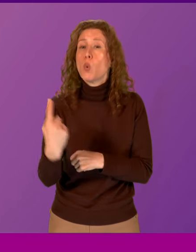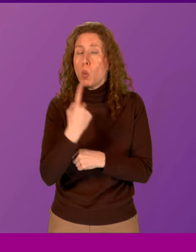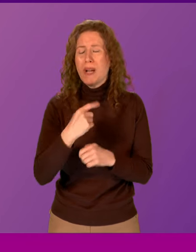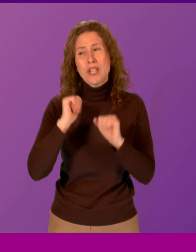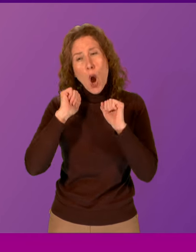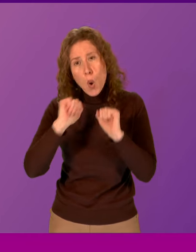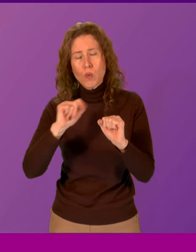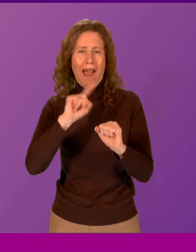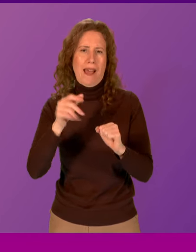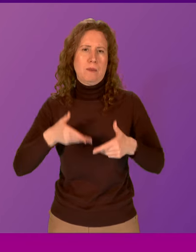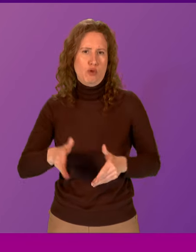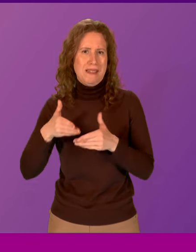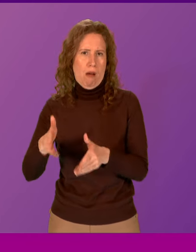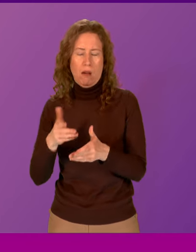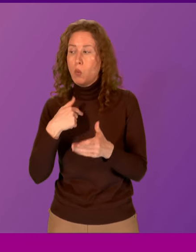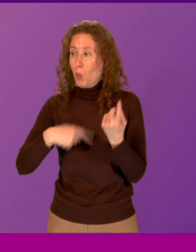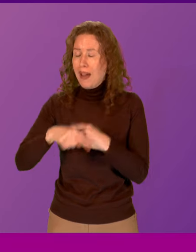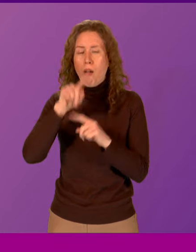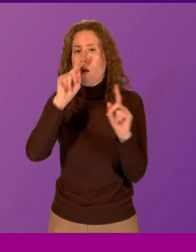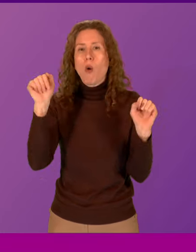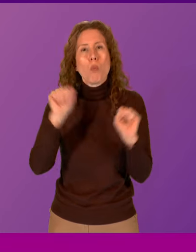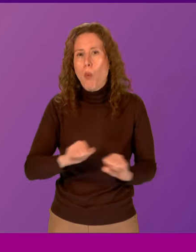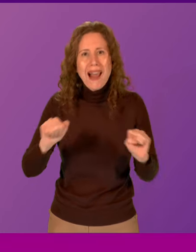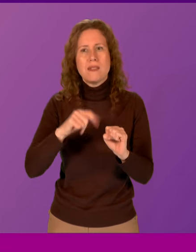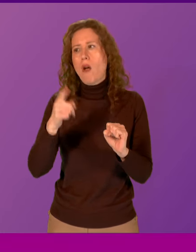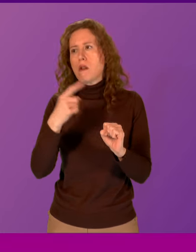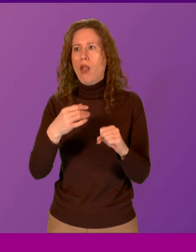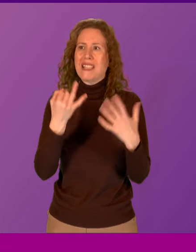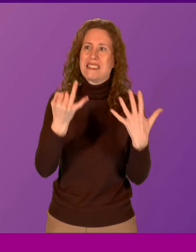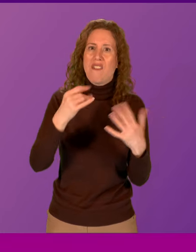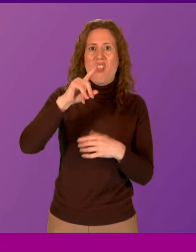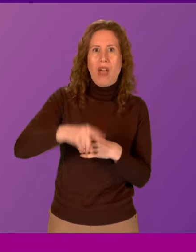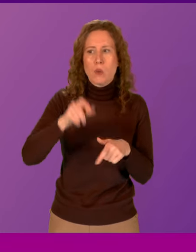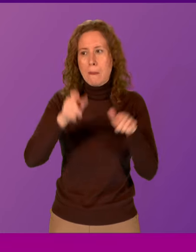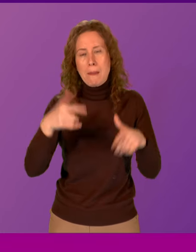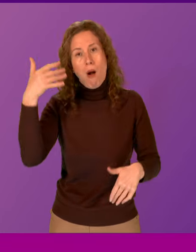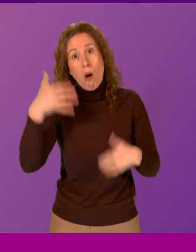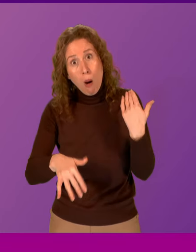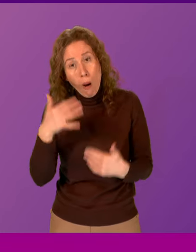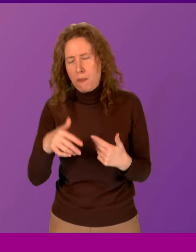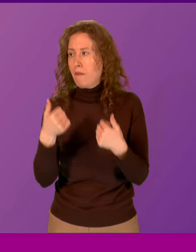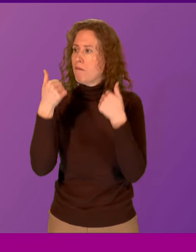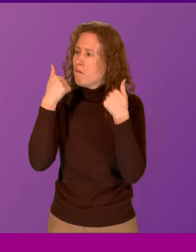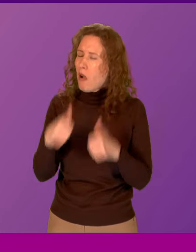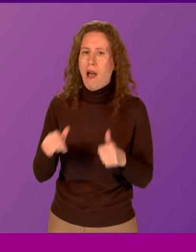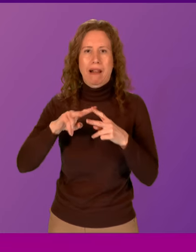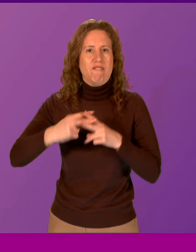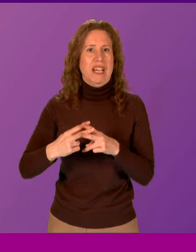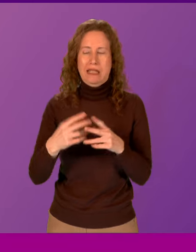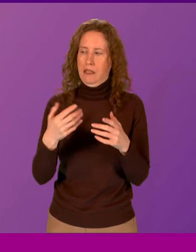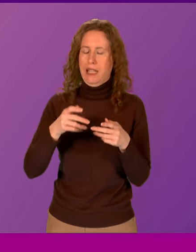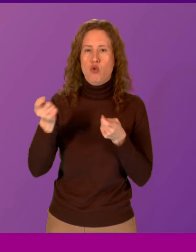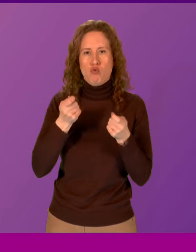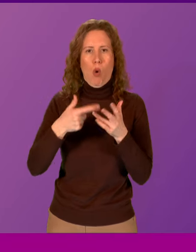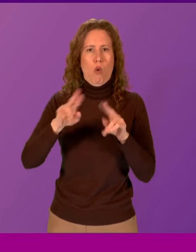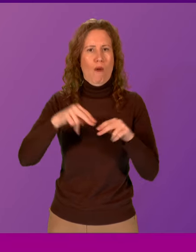breeders. So does he accept that we can't wait until another 7,000 people are harmed before this government fixes the Control of Dogs Act?